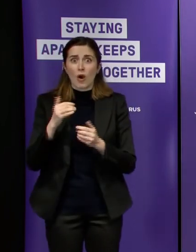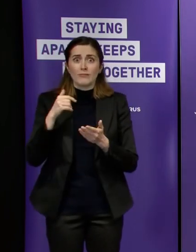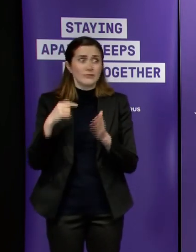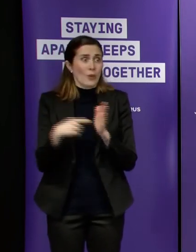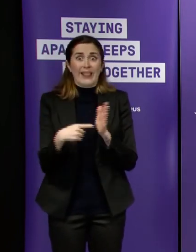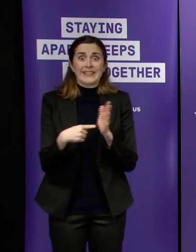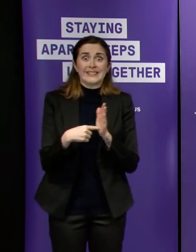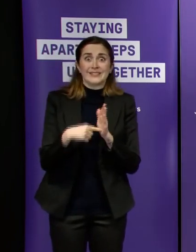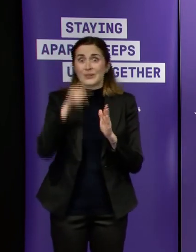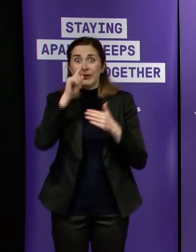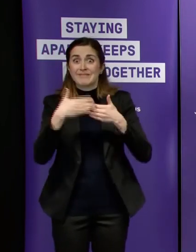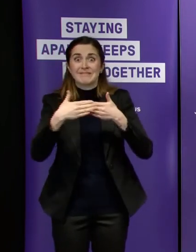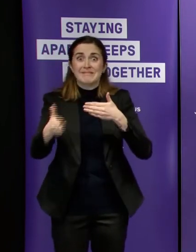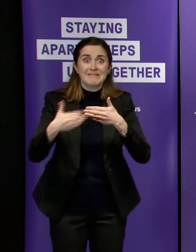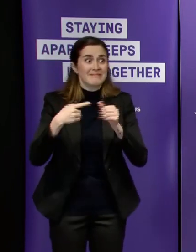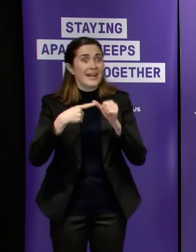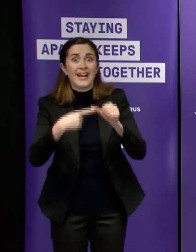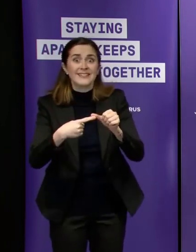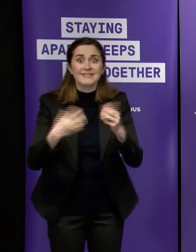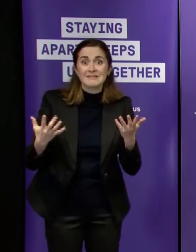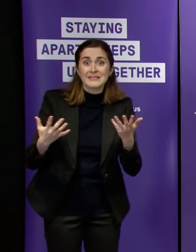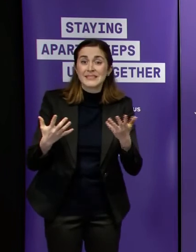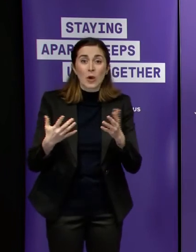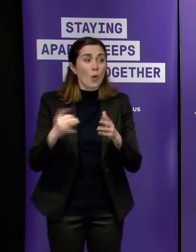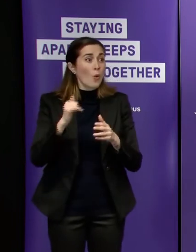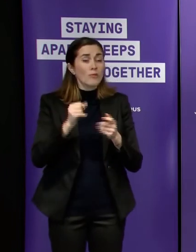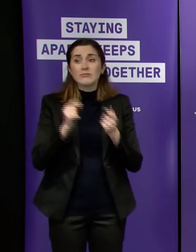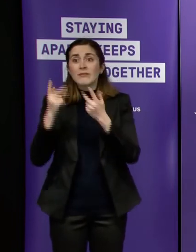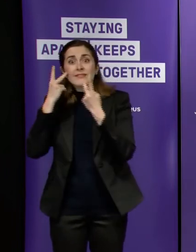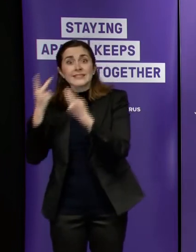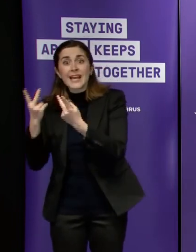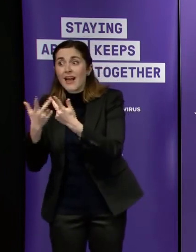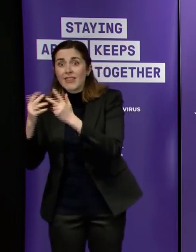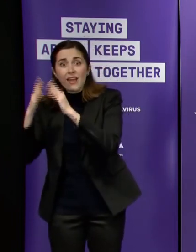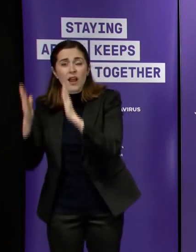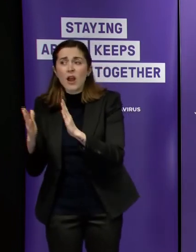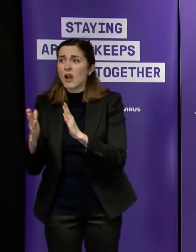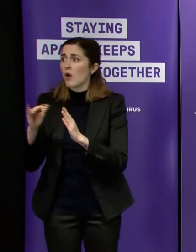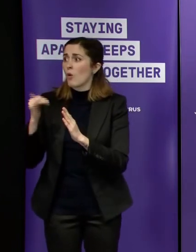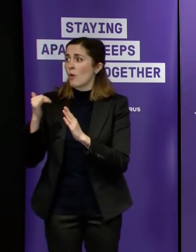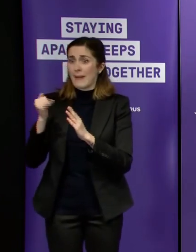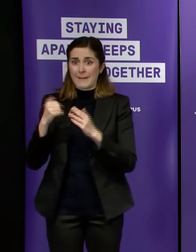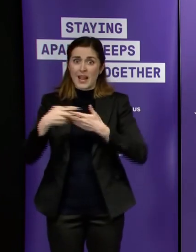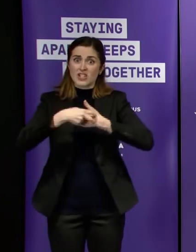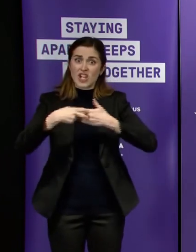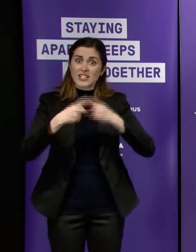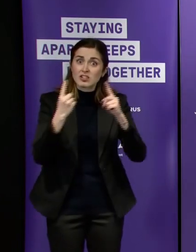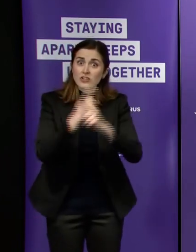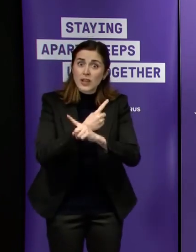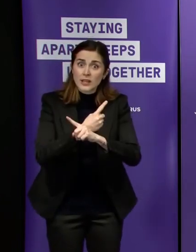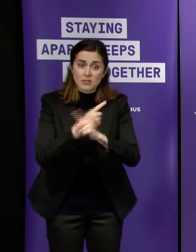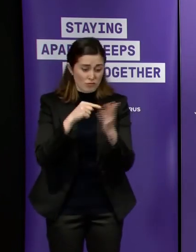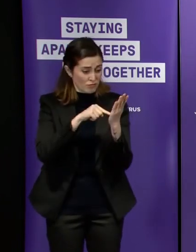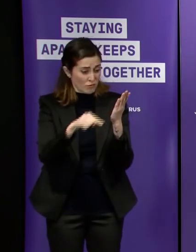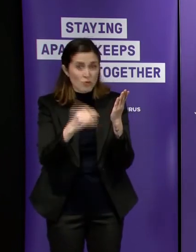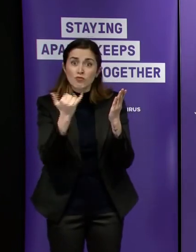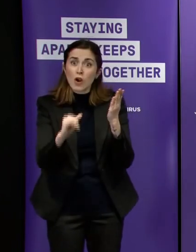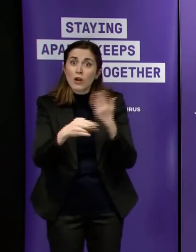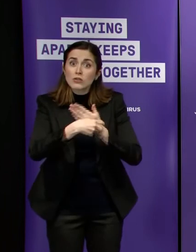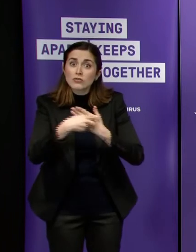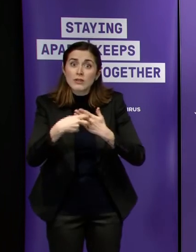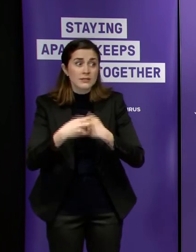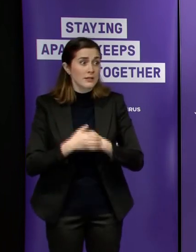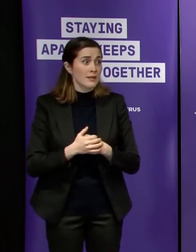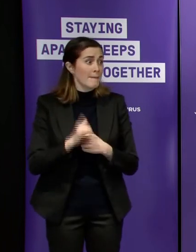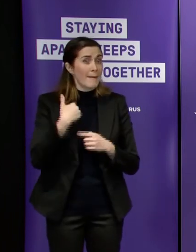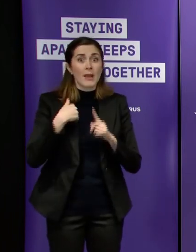might be isolating at another house the address we had for you might be wrong you might be as rick nugent put it yesterday you might be out the back